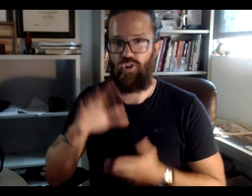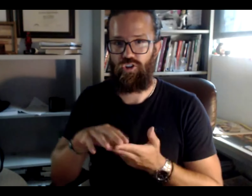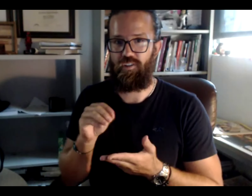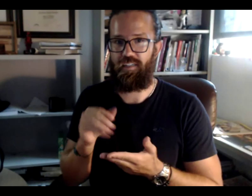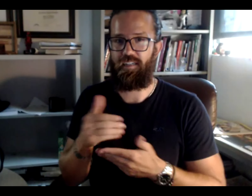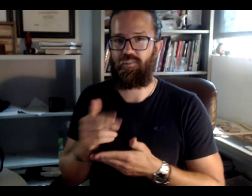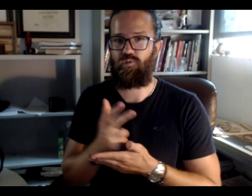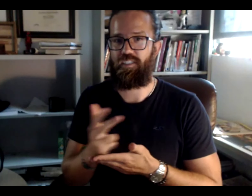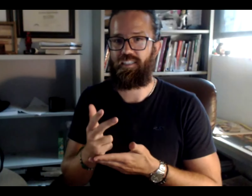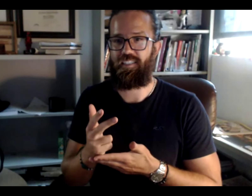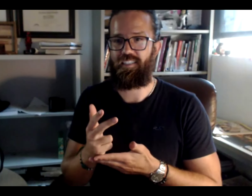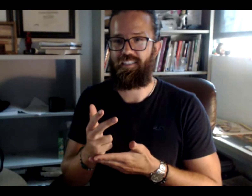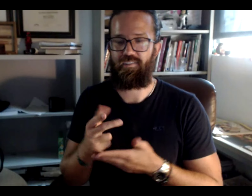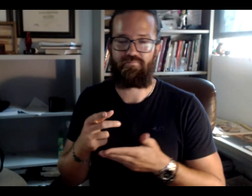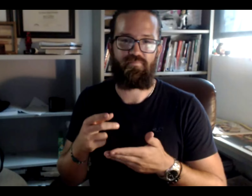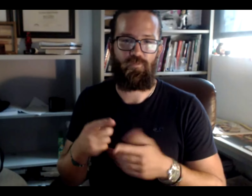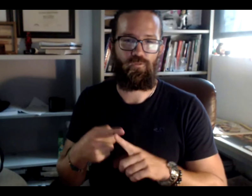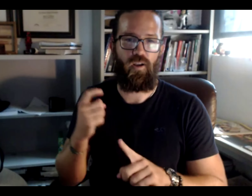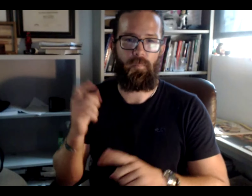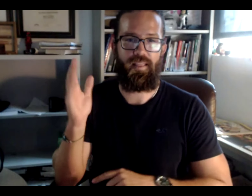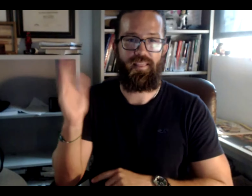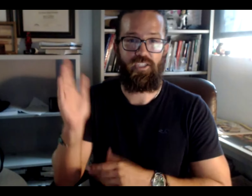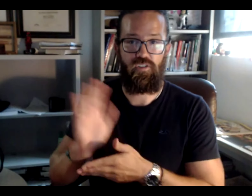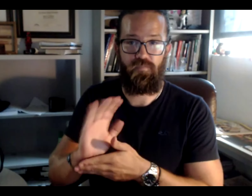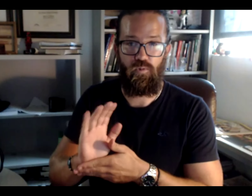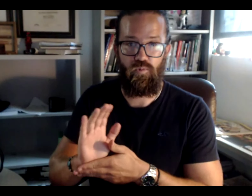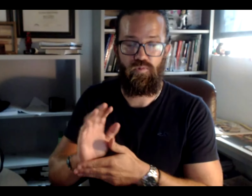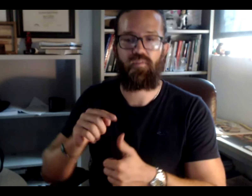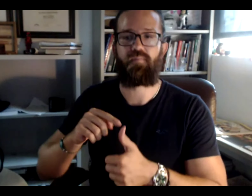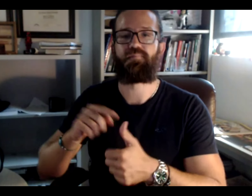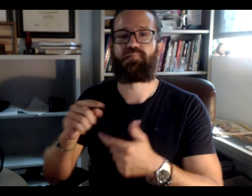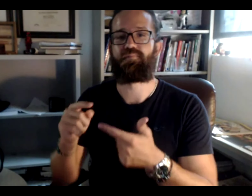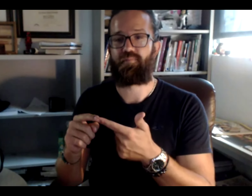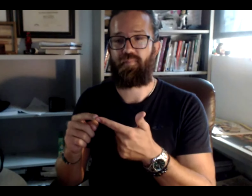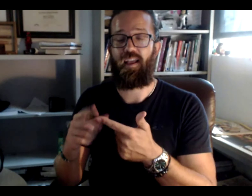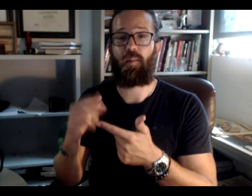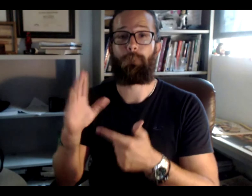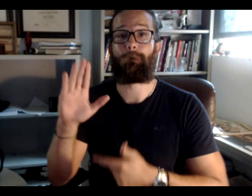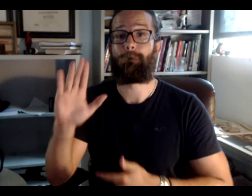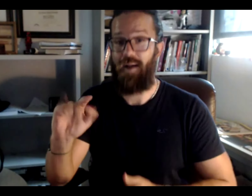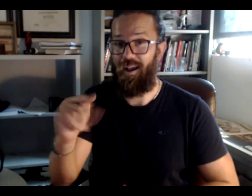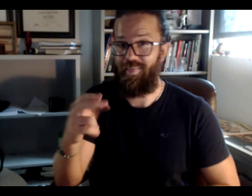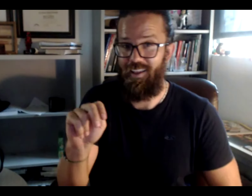So those requirements are things that you're going to learn within the next three weeks from the lecture videos.